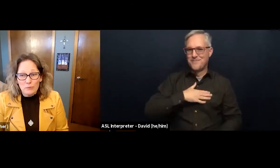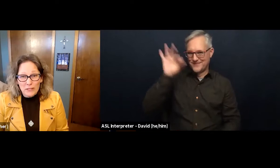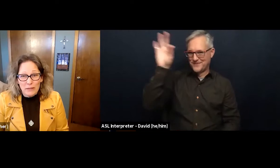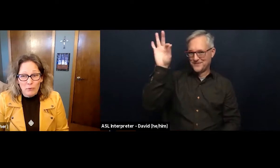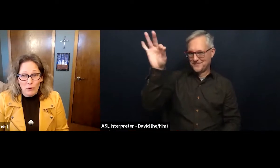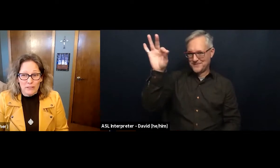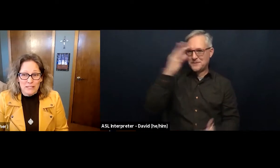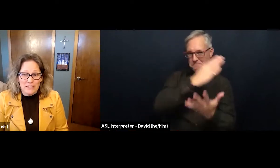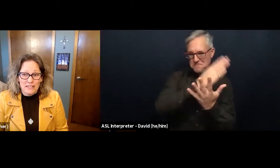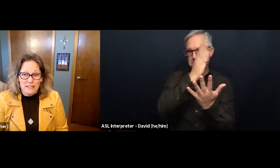really important.